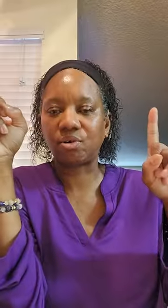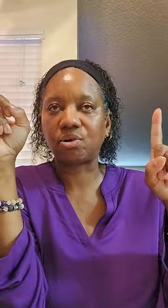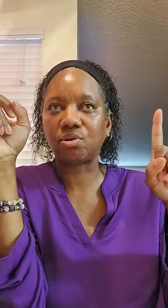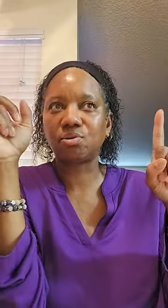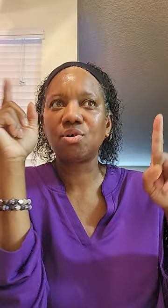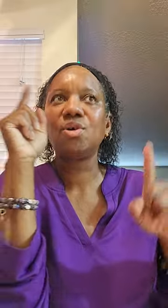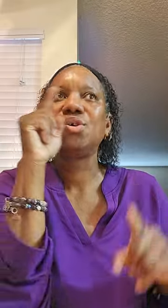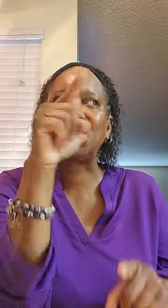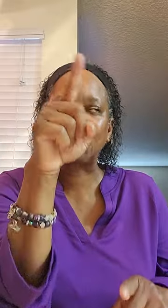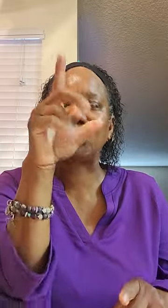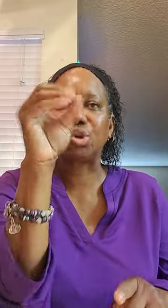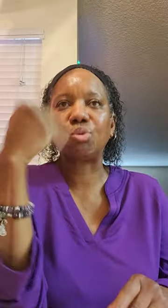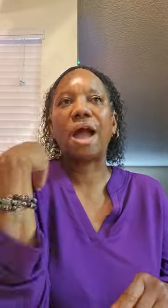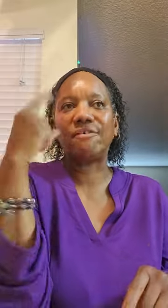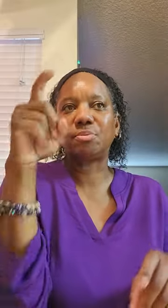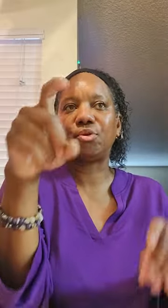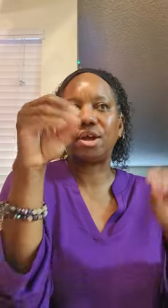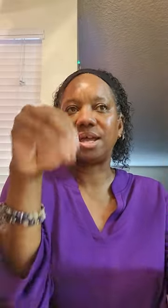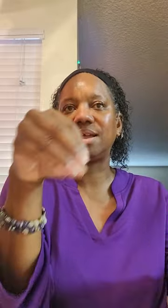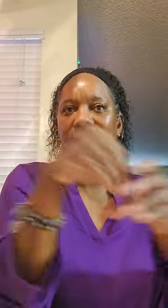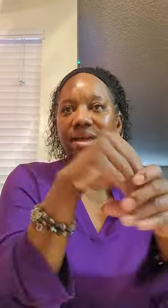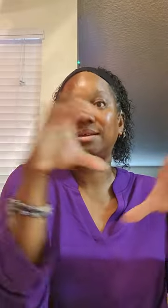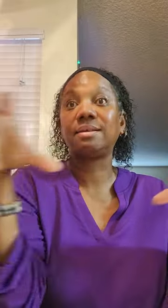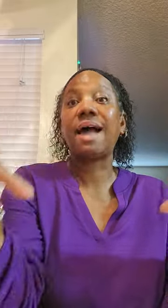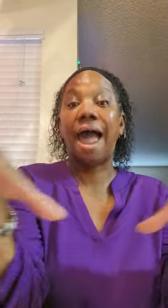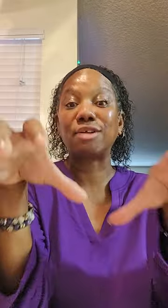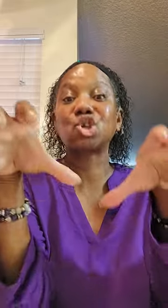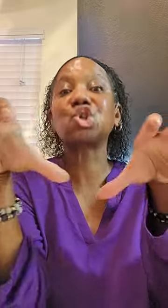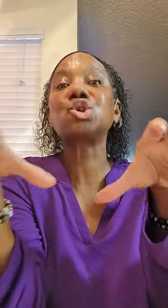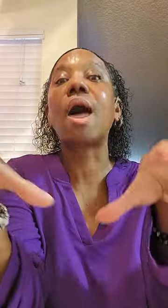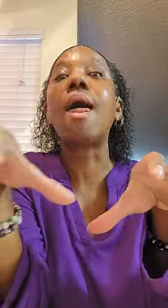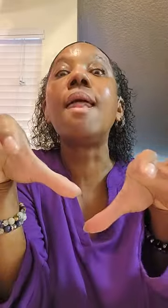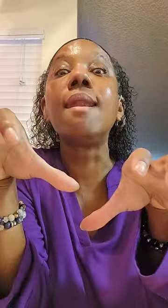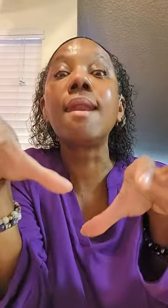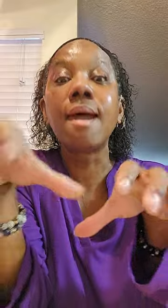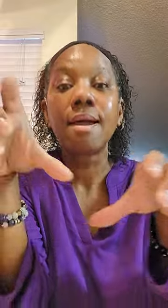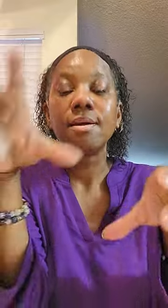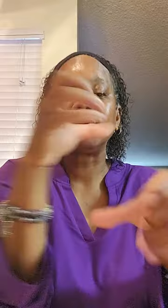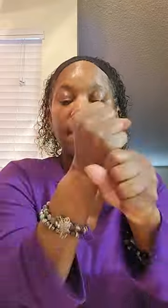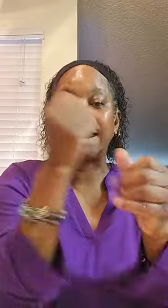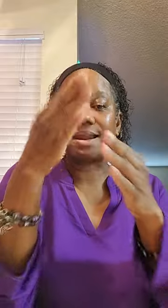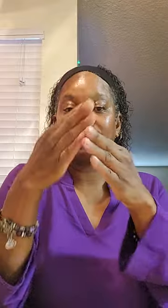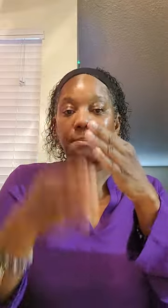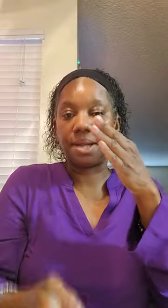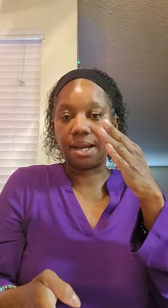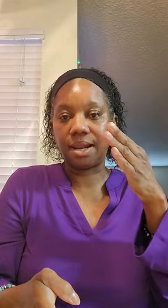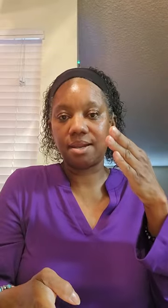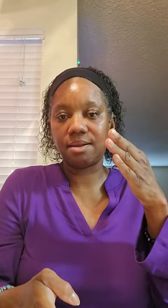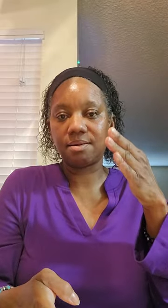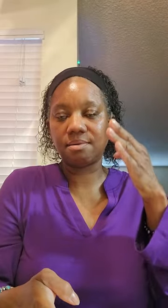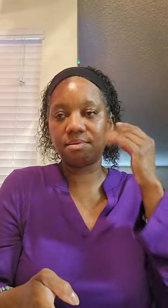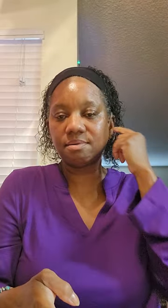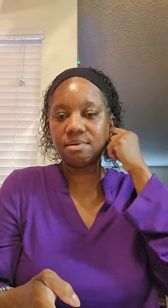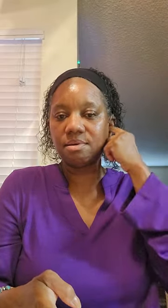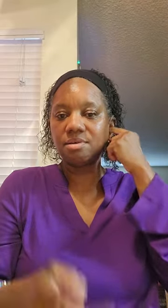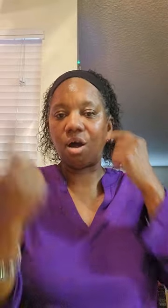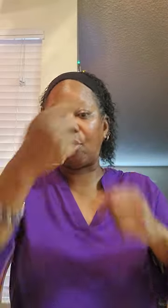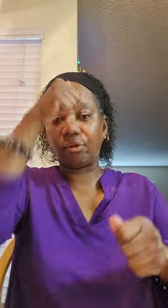you do have to put it in action to get it completed. To always